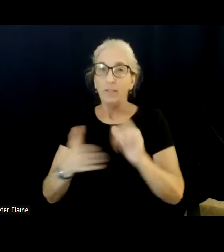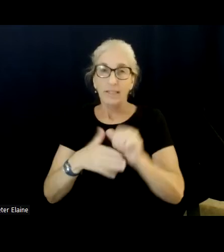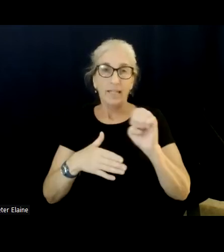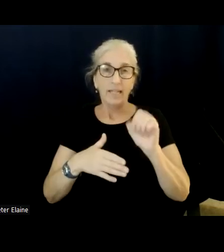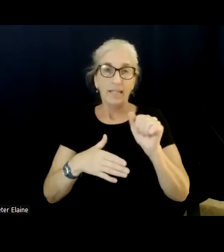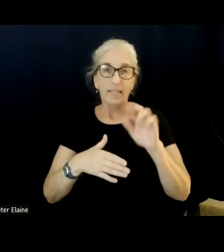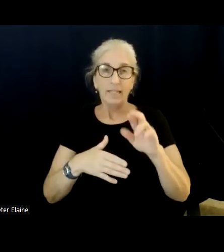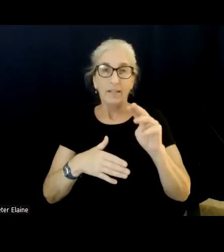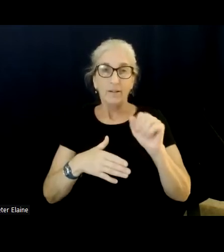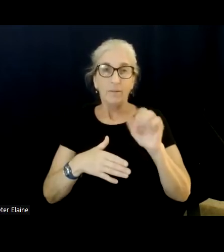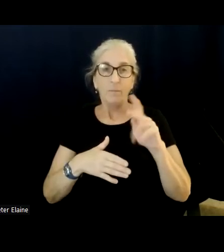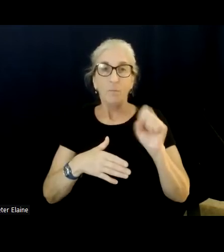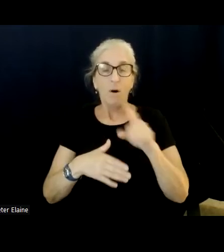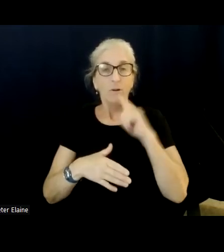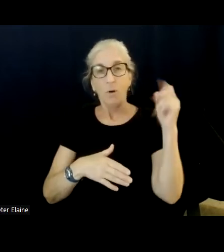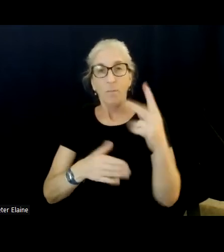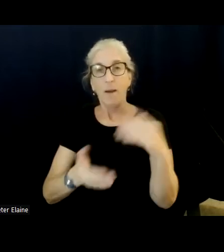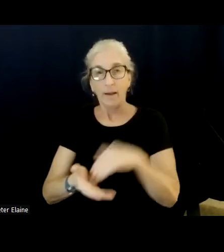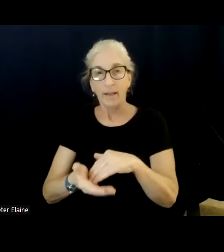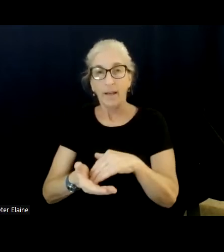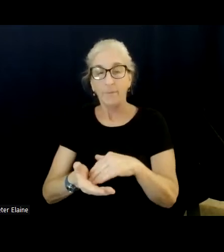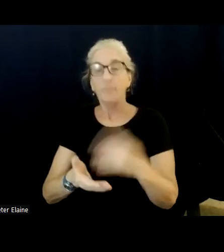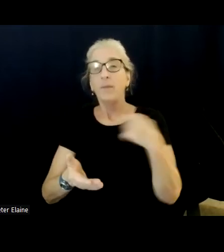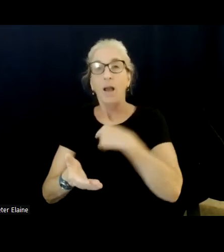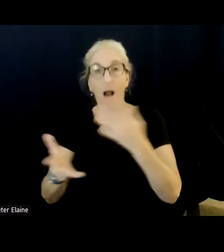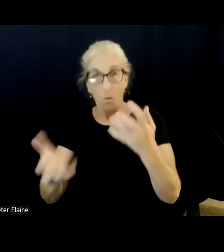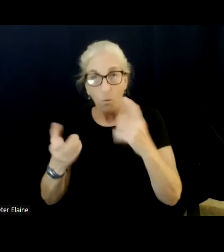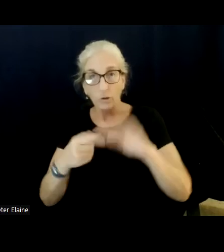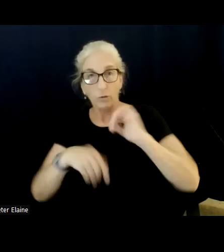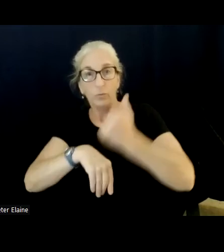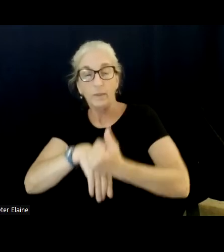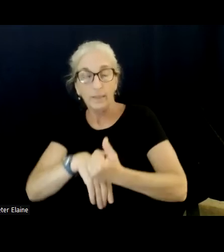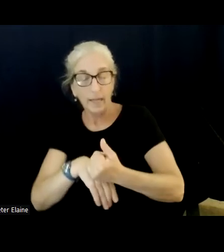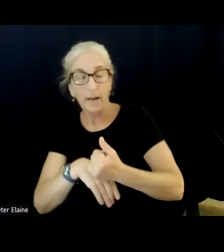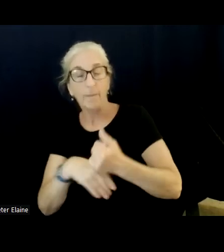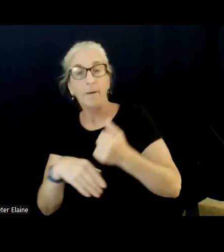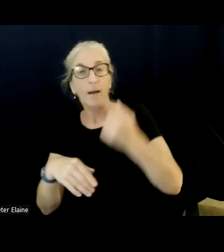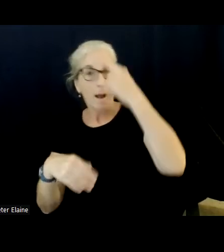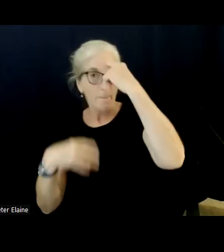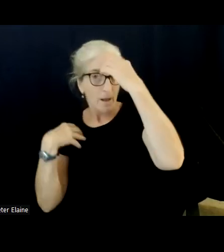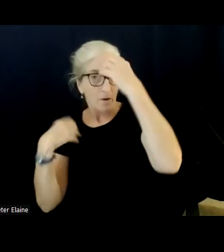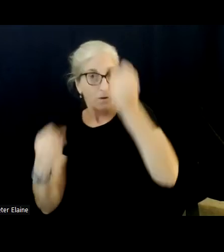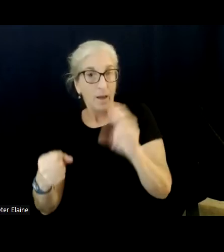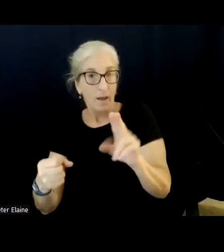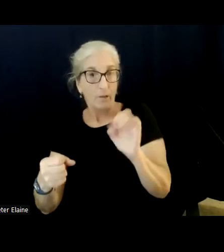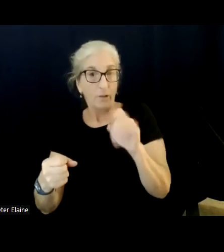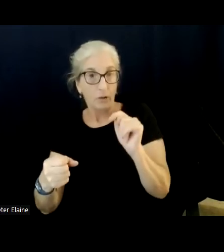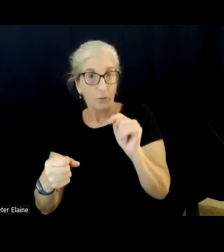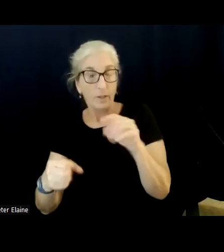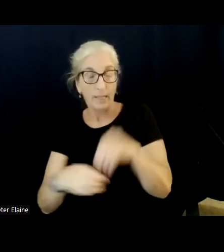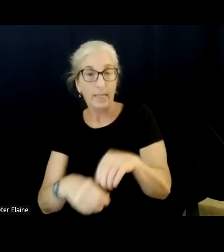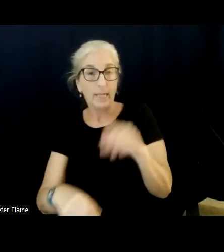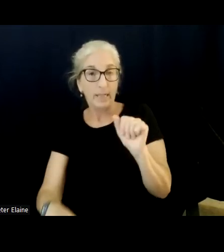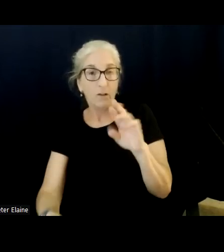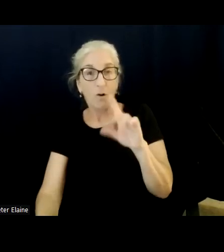create a mental health unit for the Arlington police to accompany the police in those times when it's necessary. I'm very proud to say that